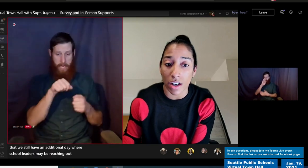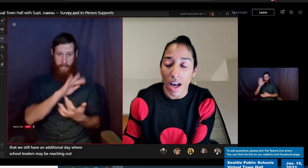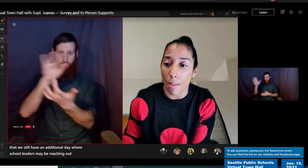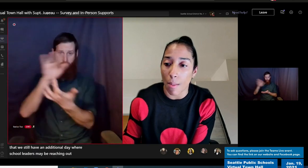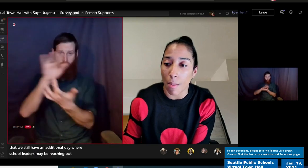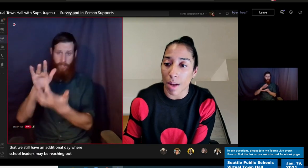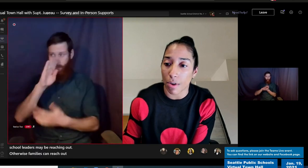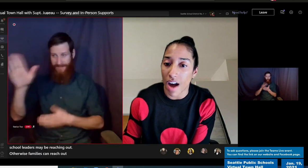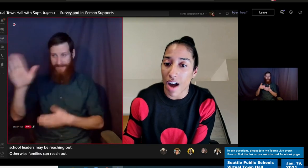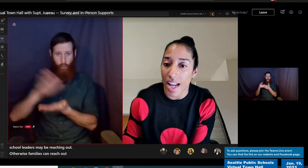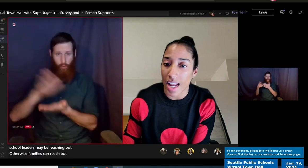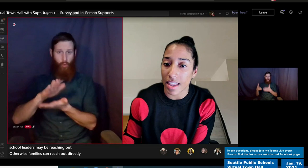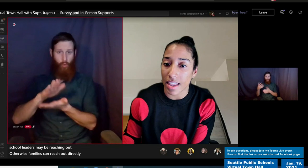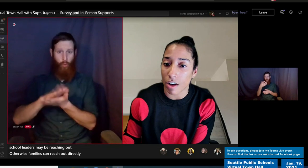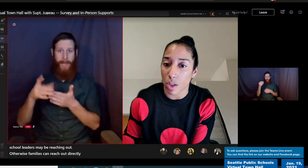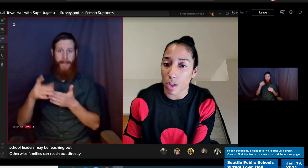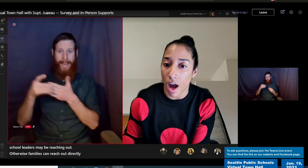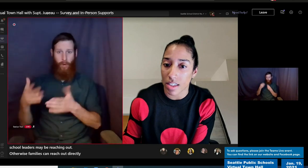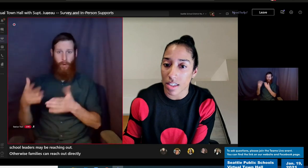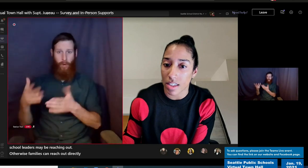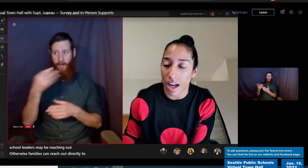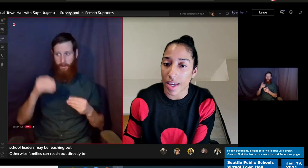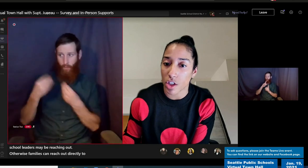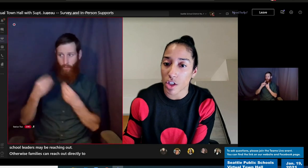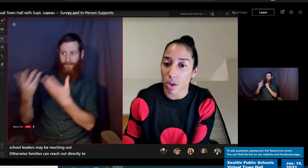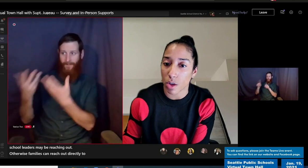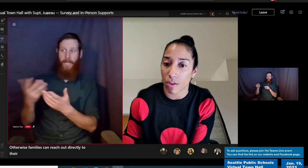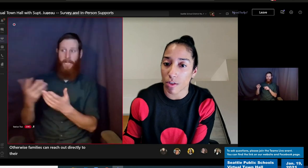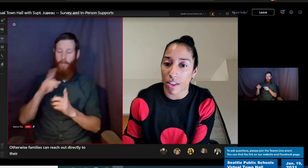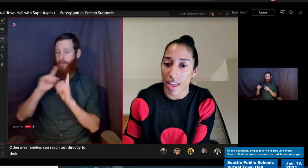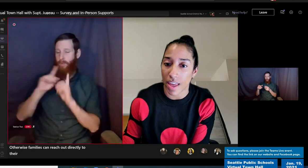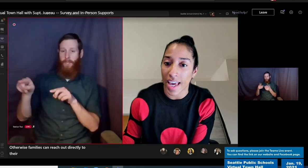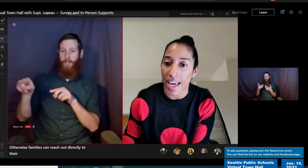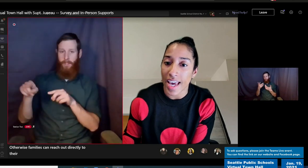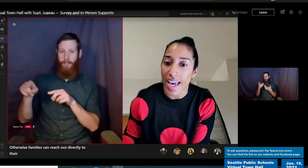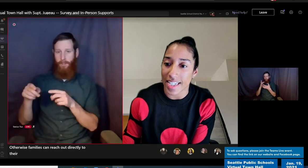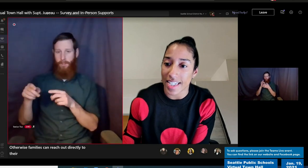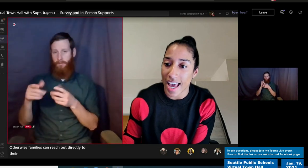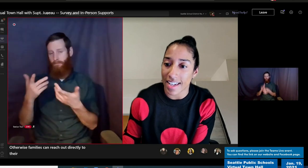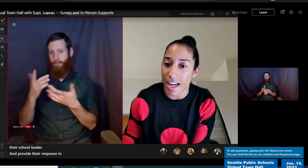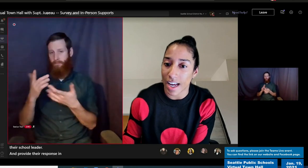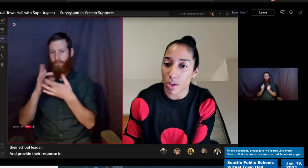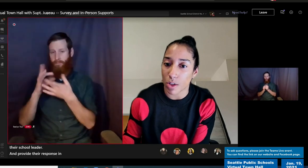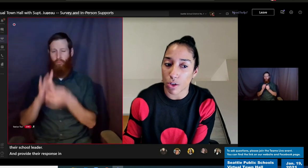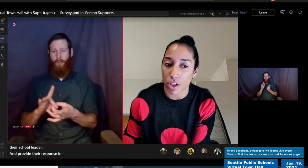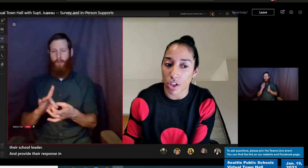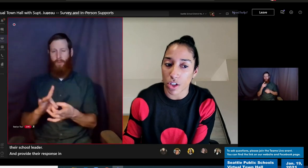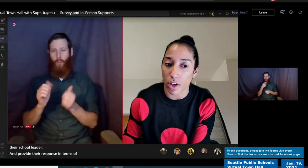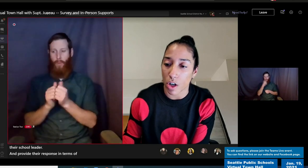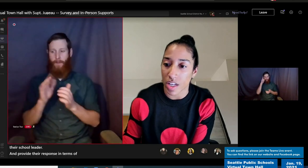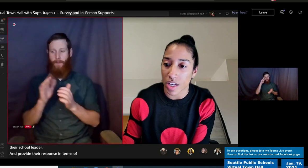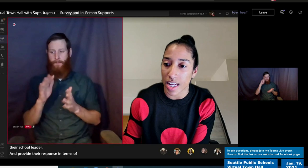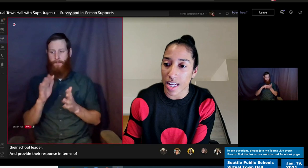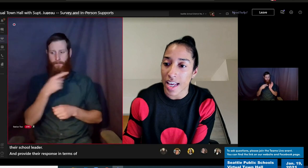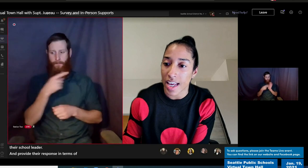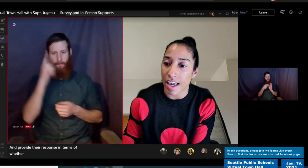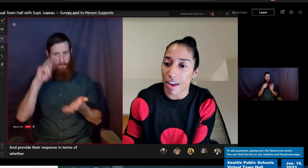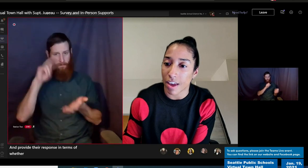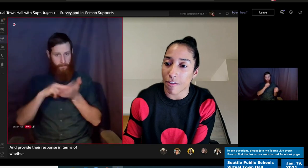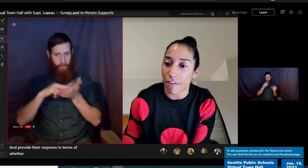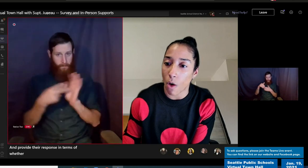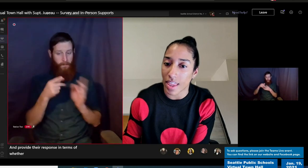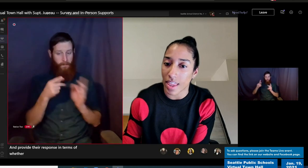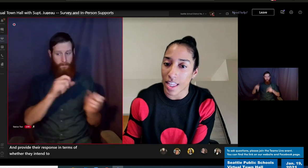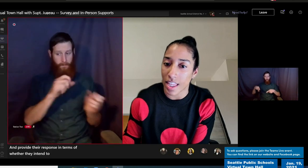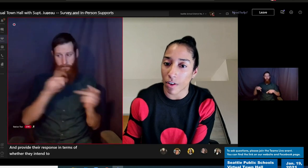and provide their response in terms of whether they intend to return in person if they